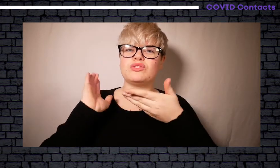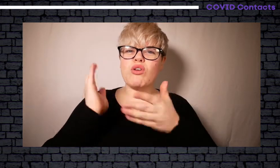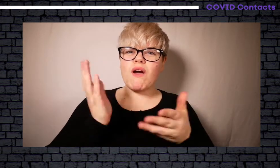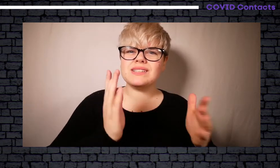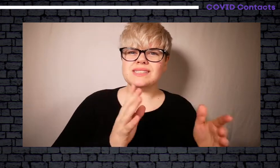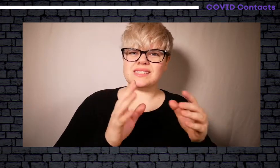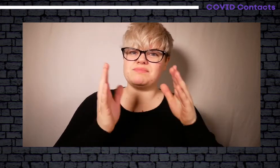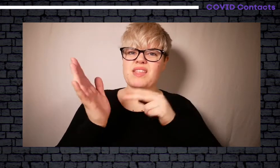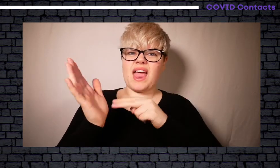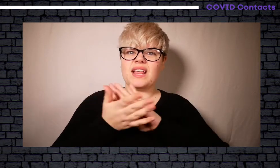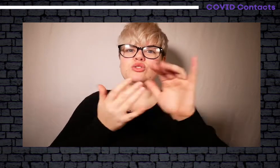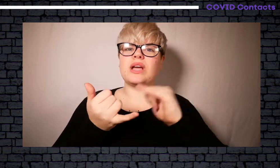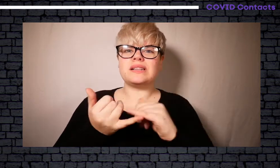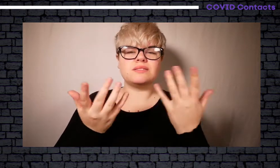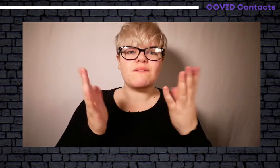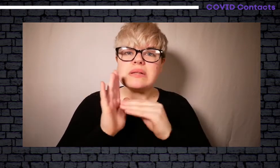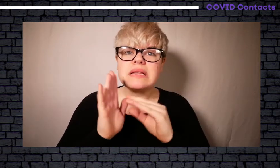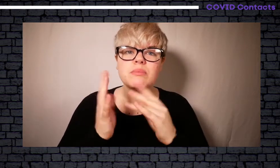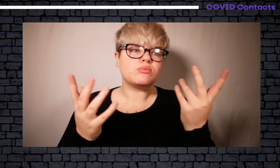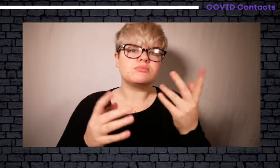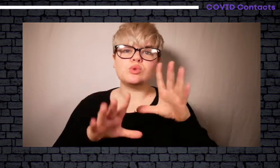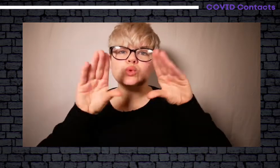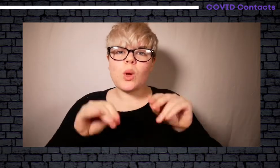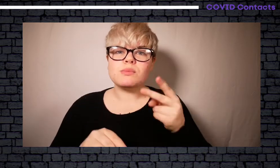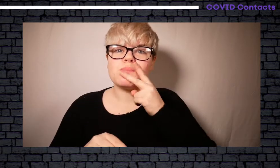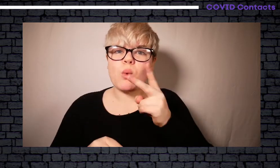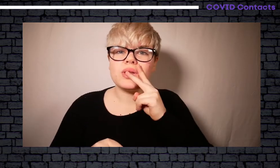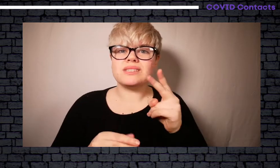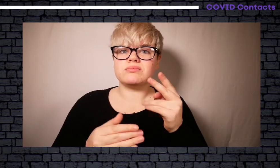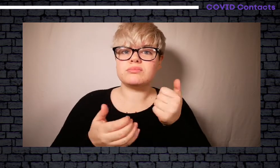service, you can well. can use the sessions kids her can to to example,